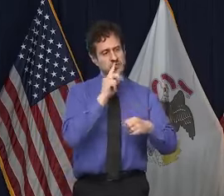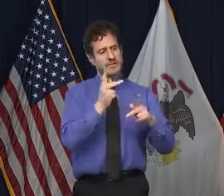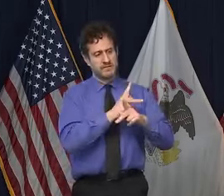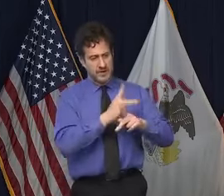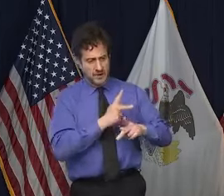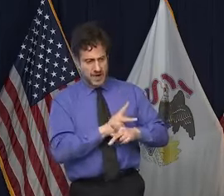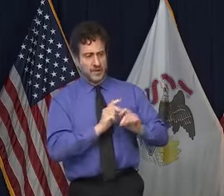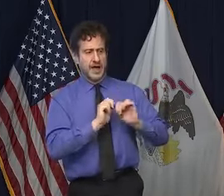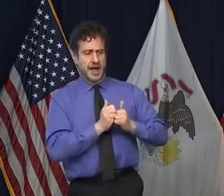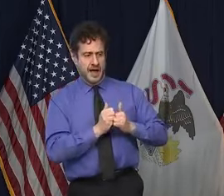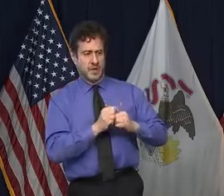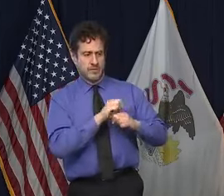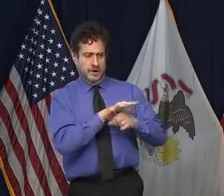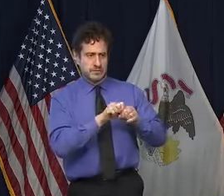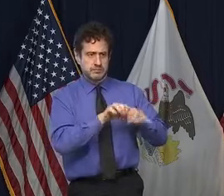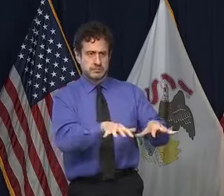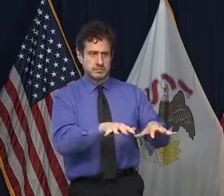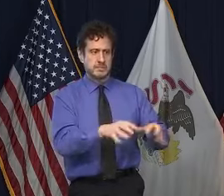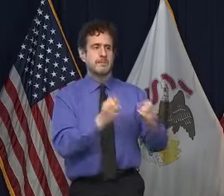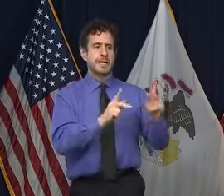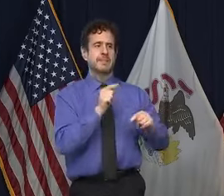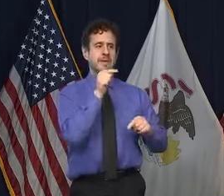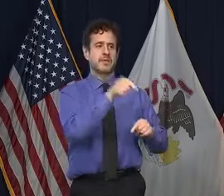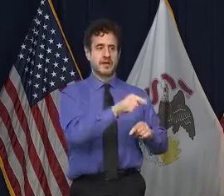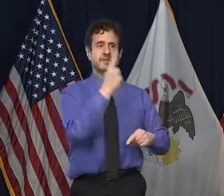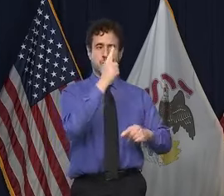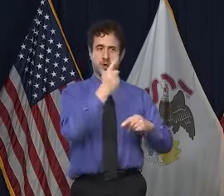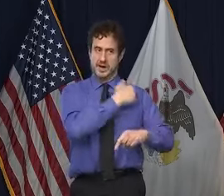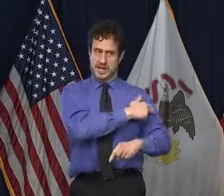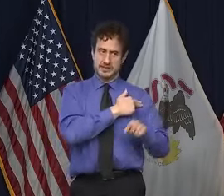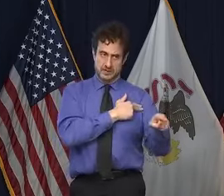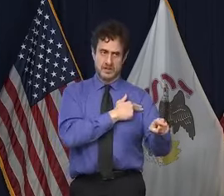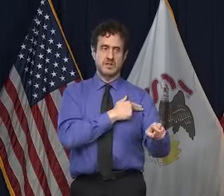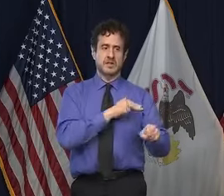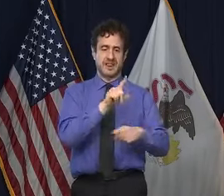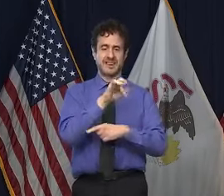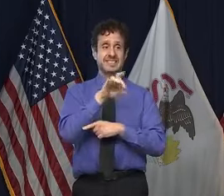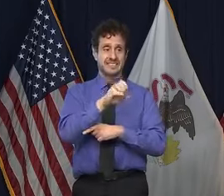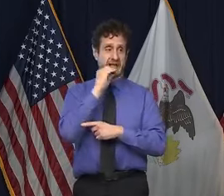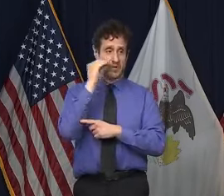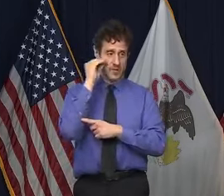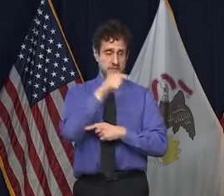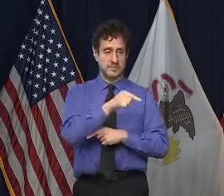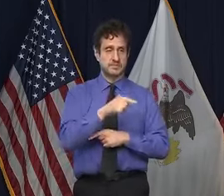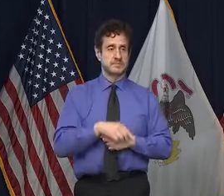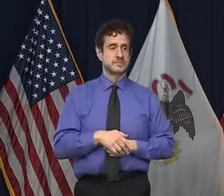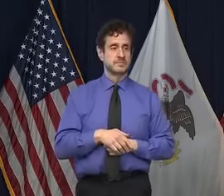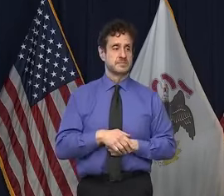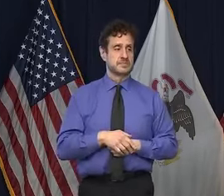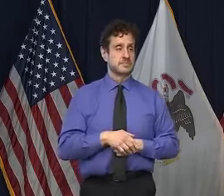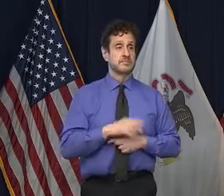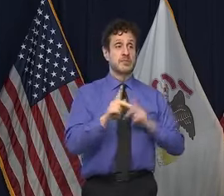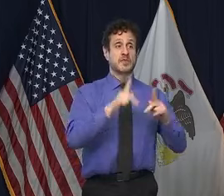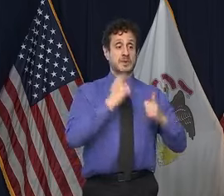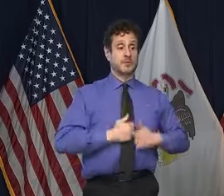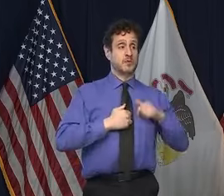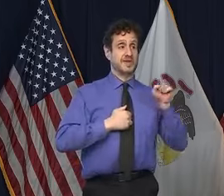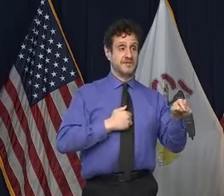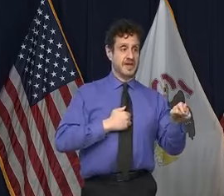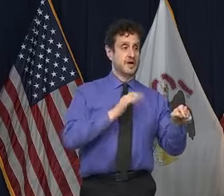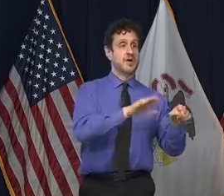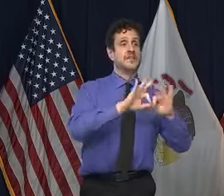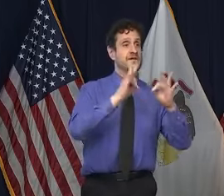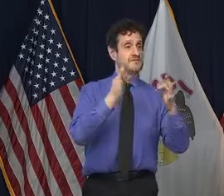across so many people at this one facility. Families of residents were notified within